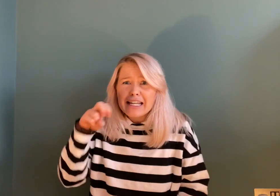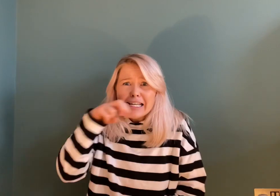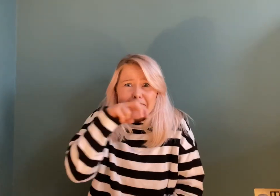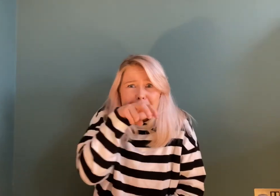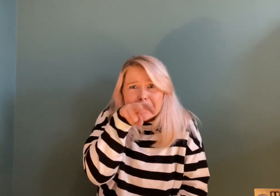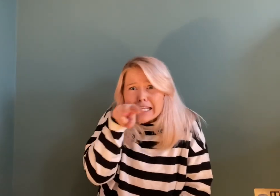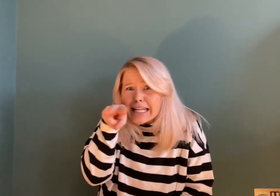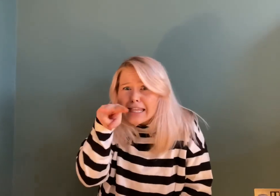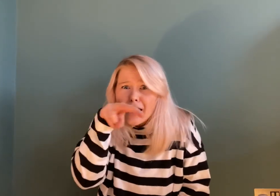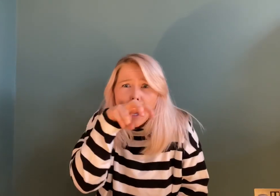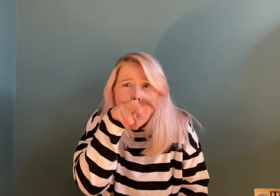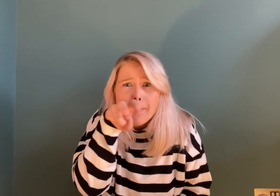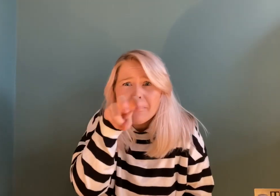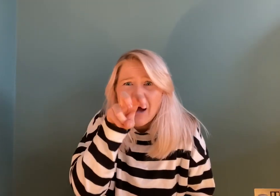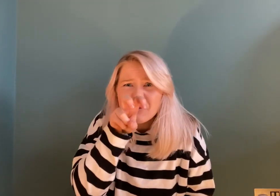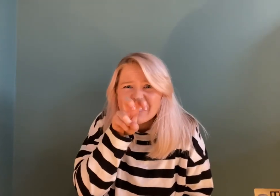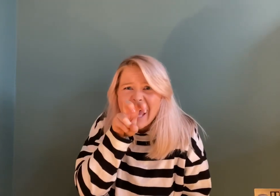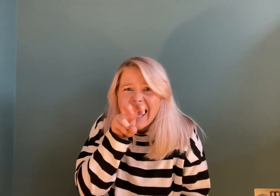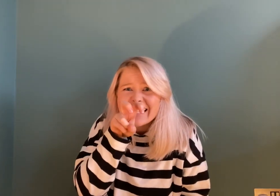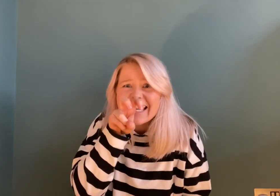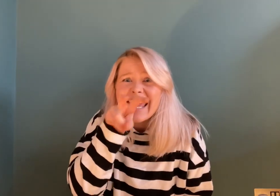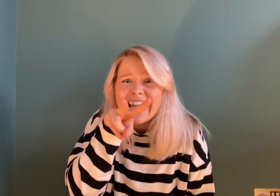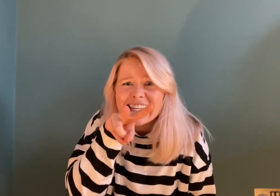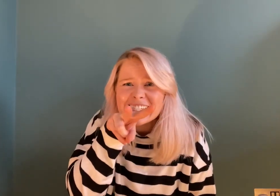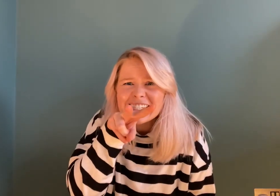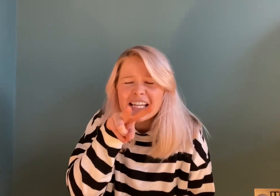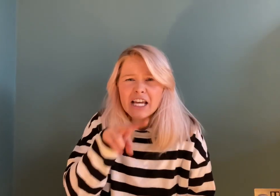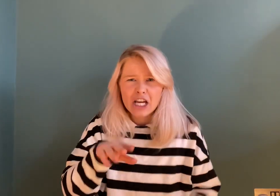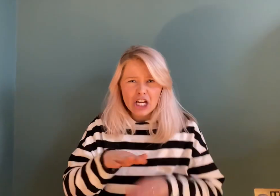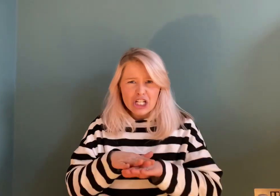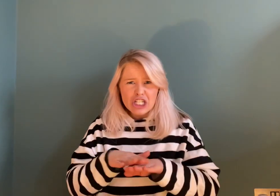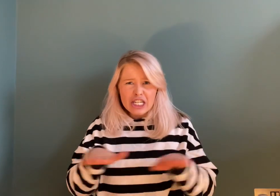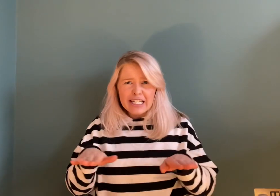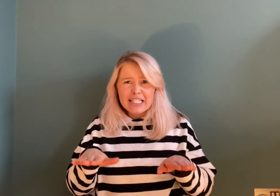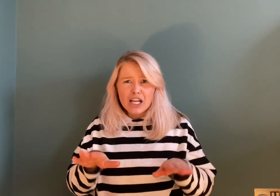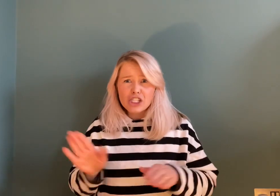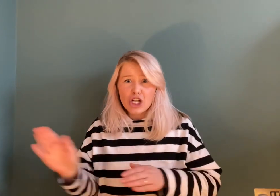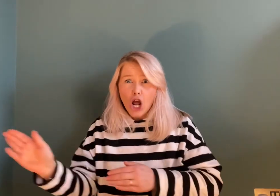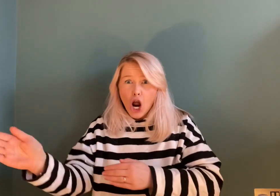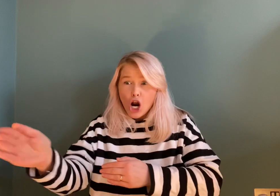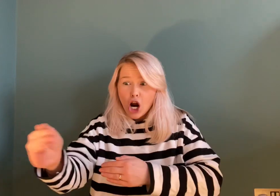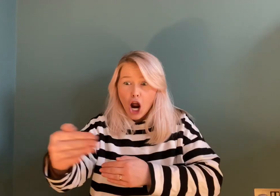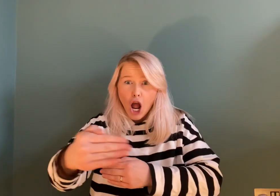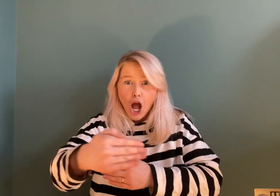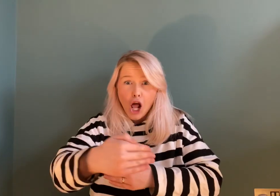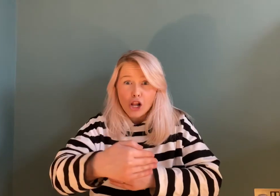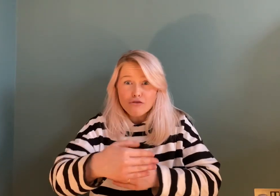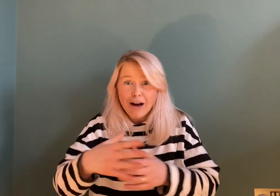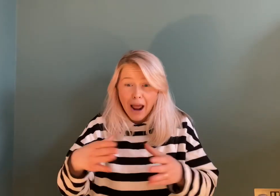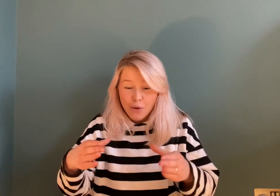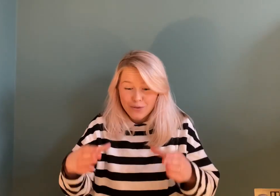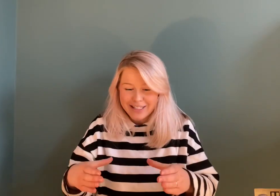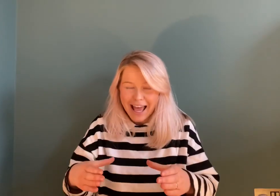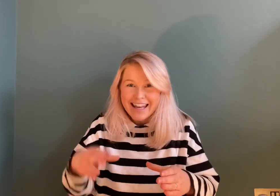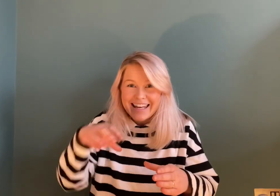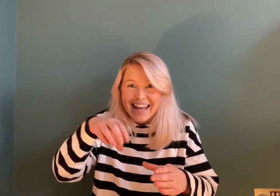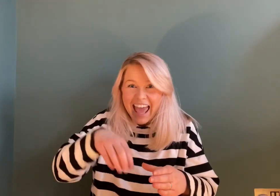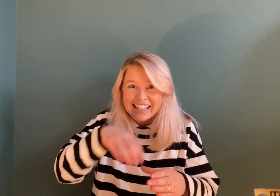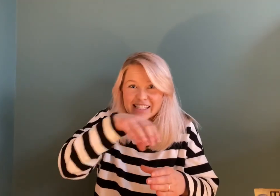slither about and hiss. She doesn't curl around a nest